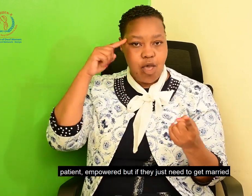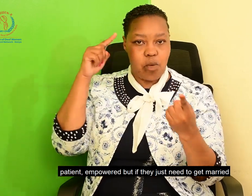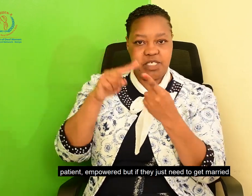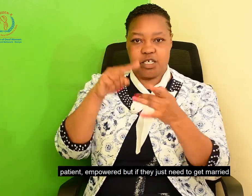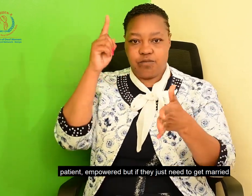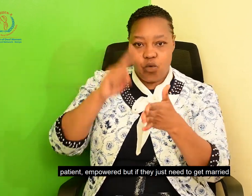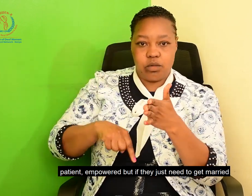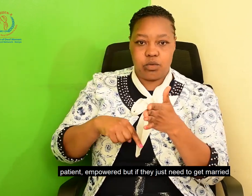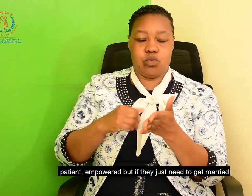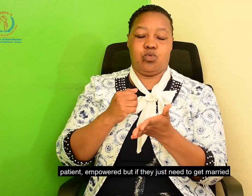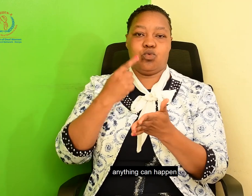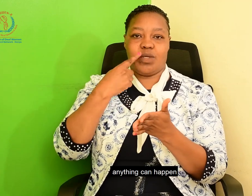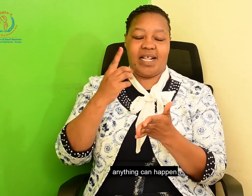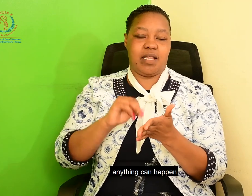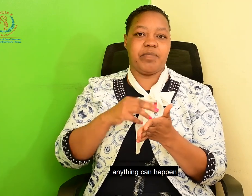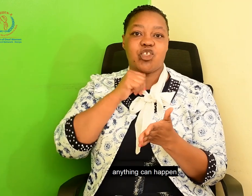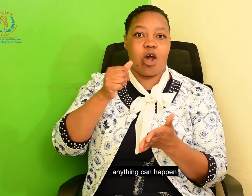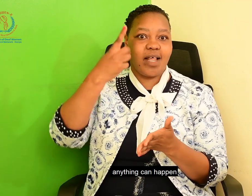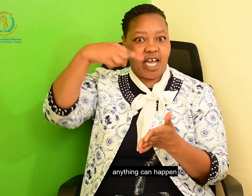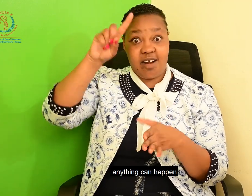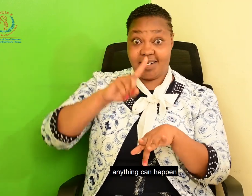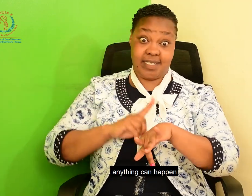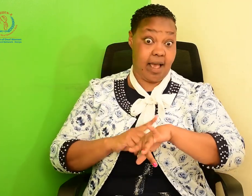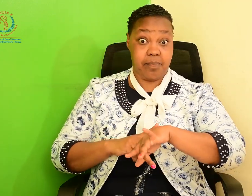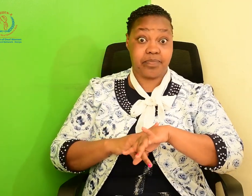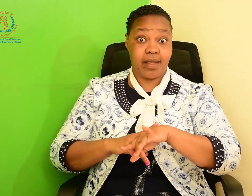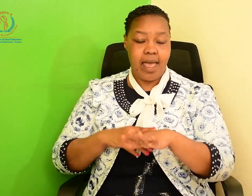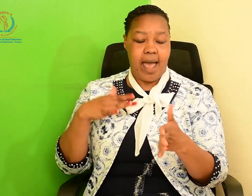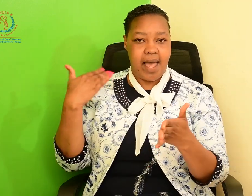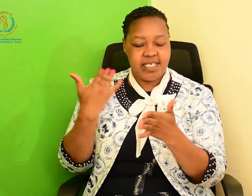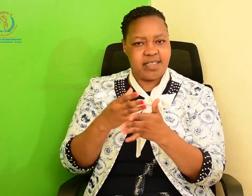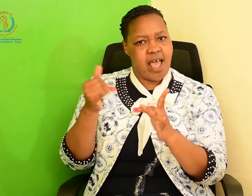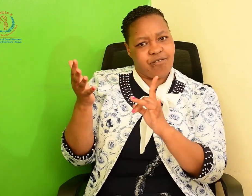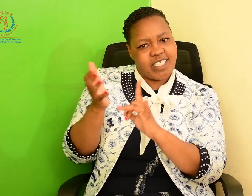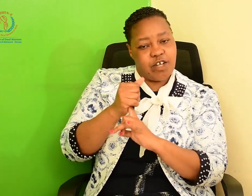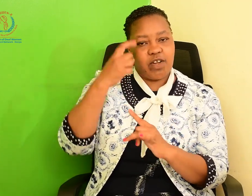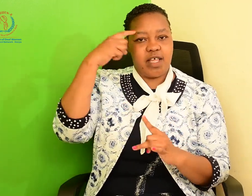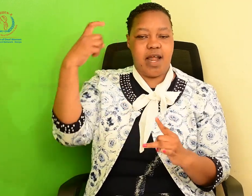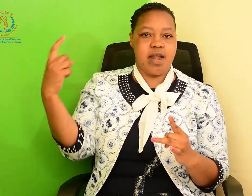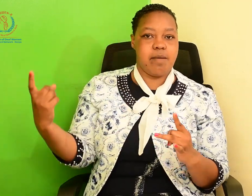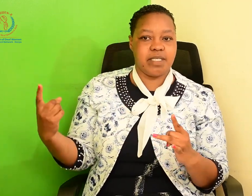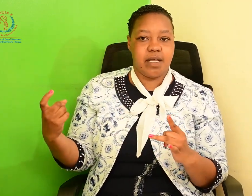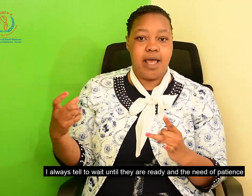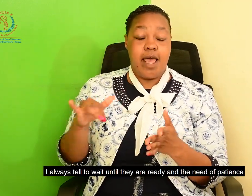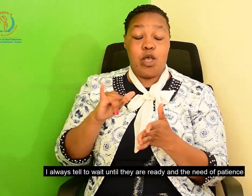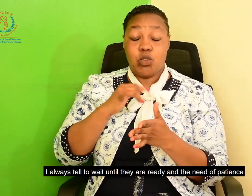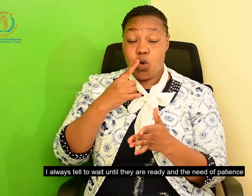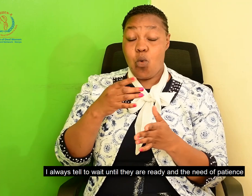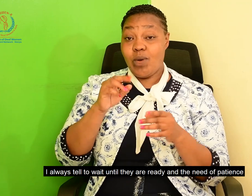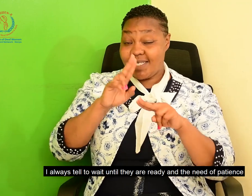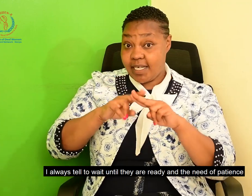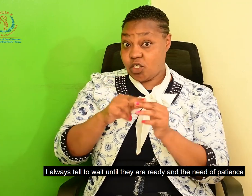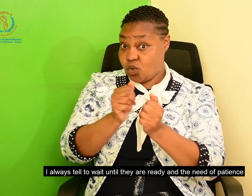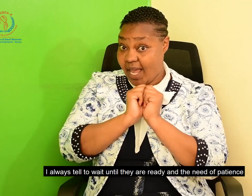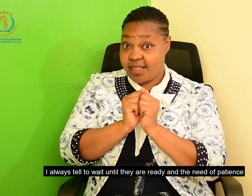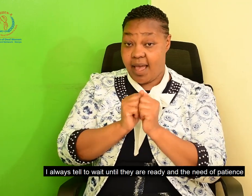get married, then anything can happen. But I always tell the children and the girls that they need to